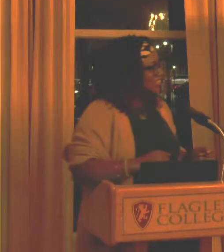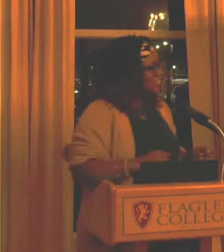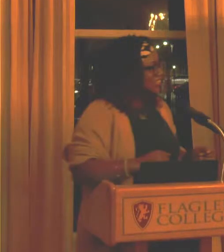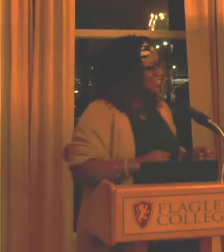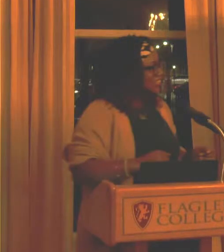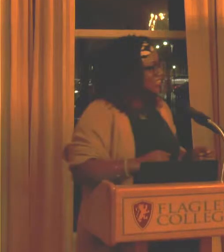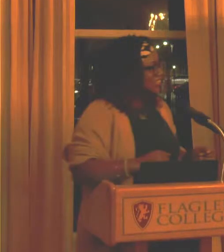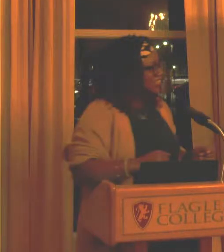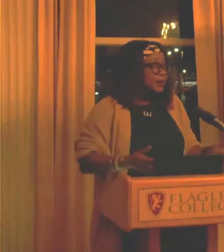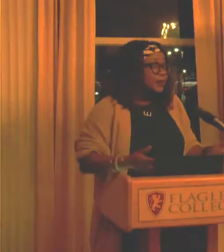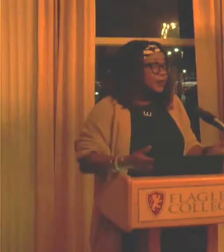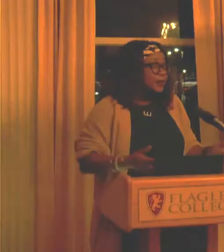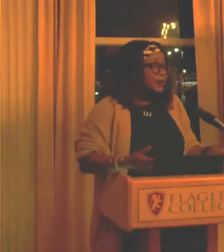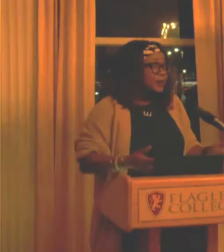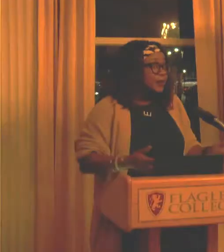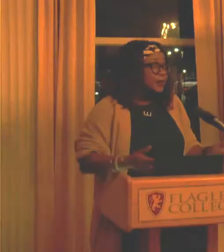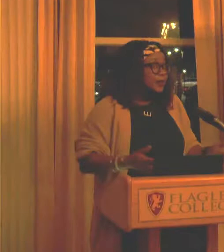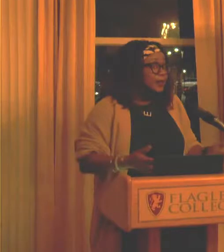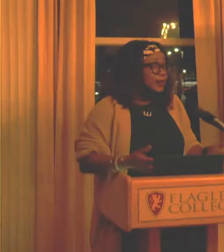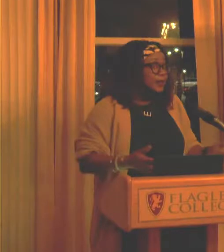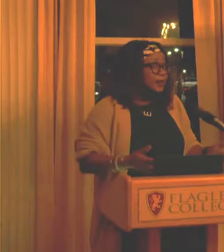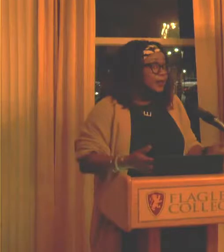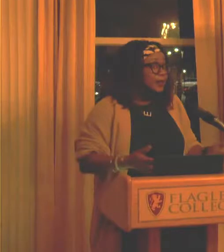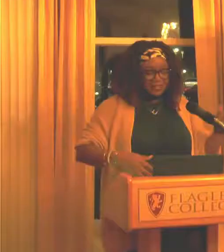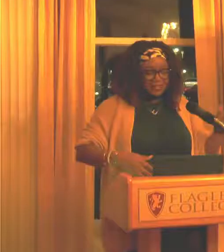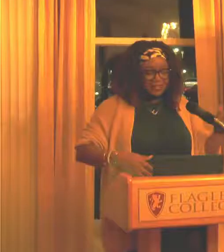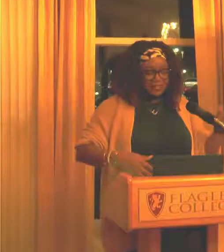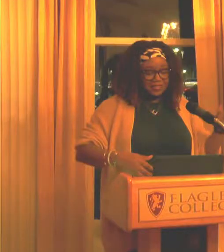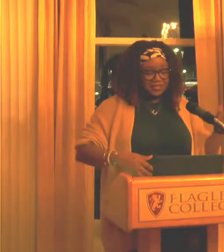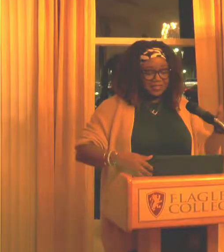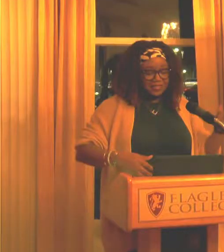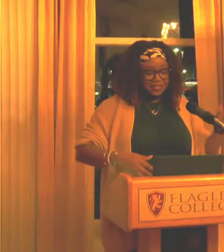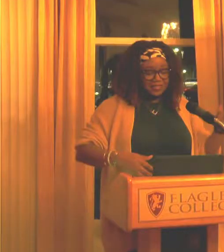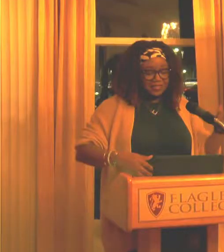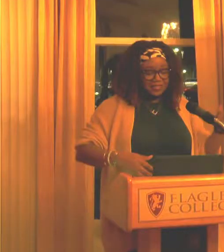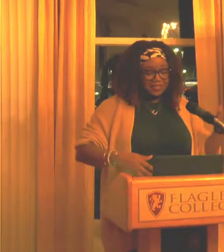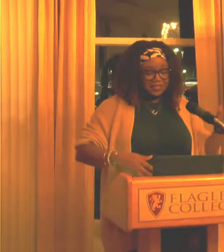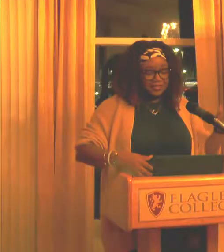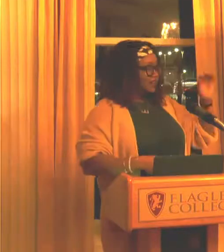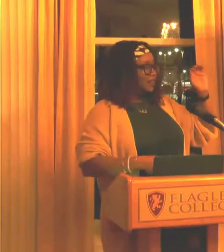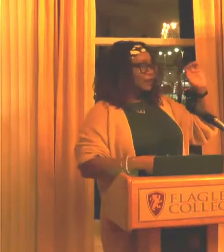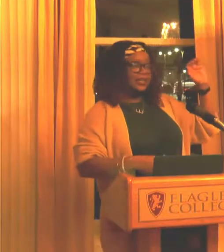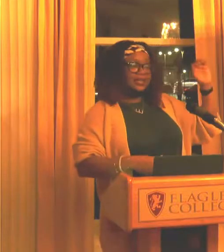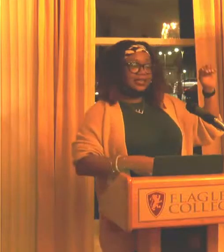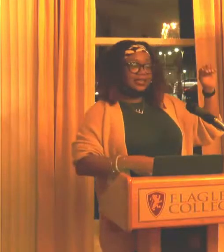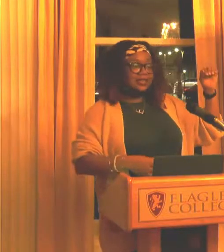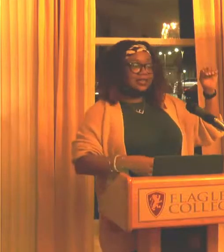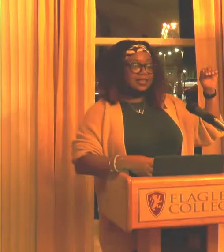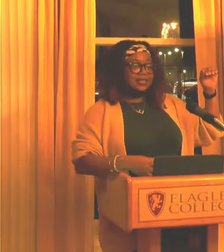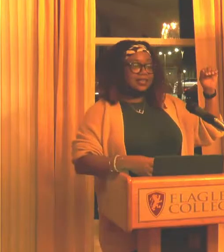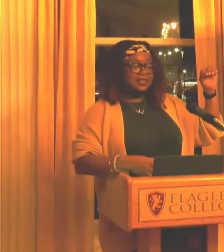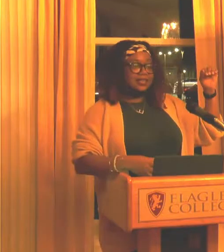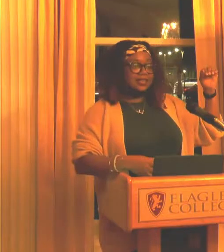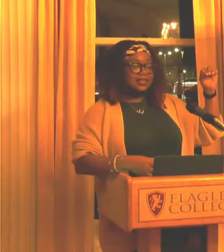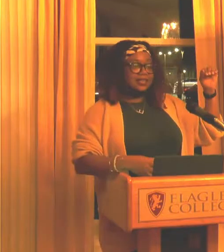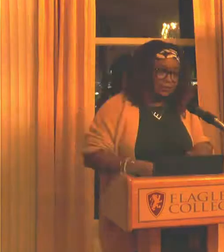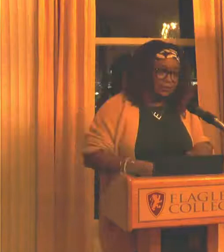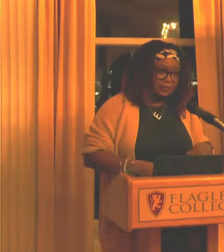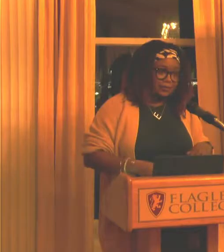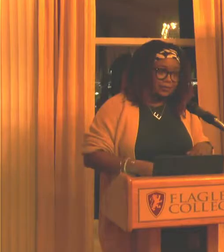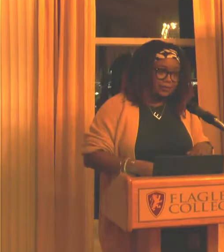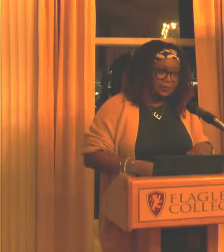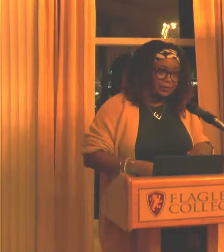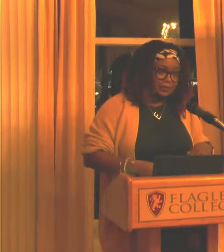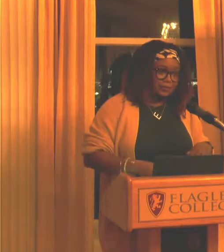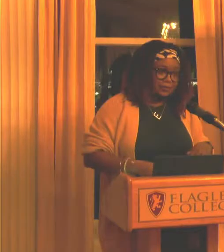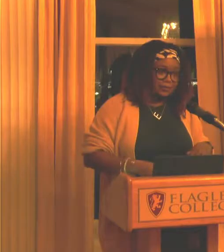Which, you know, for a lot of people, it's not a big deal. But I grew up in this city. All my field trips as a kid were to